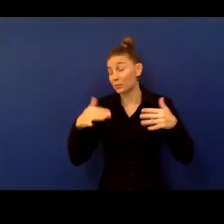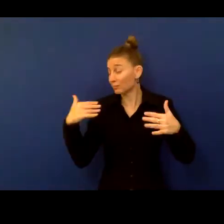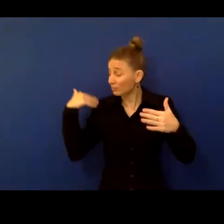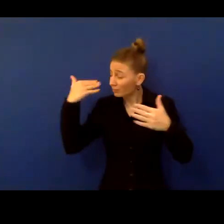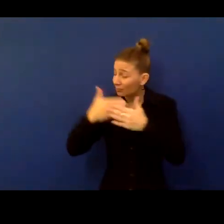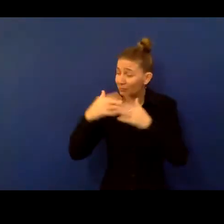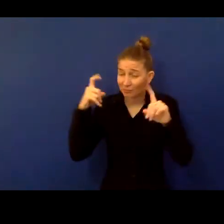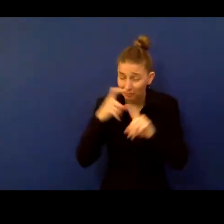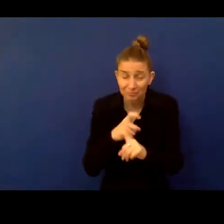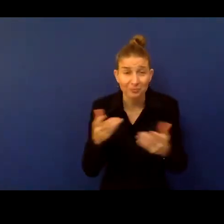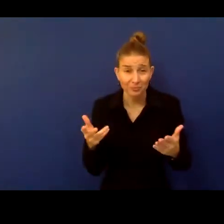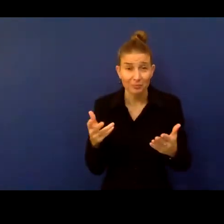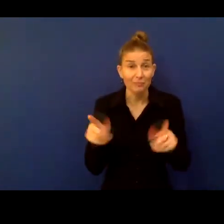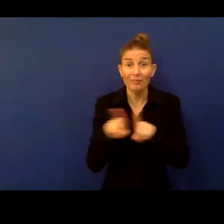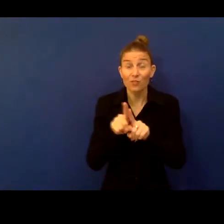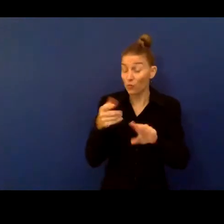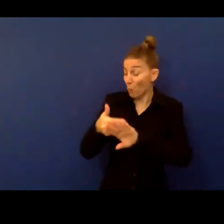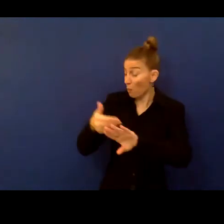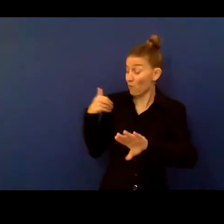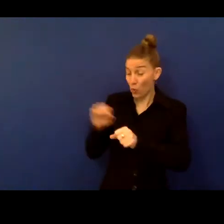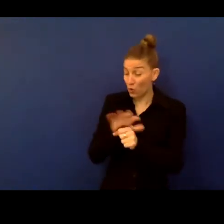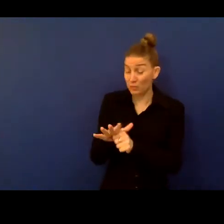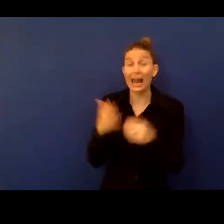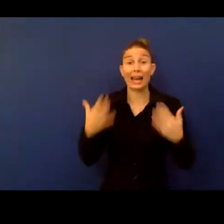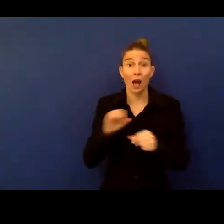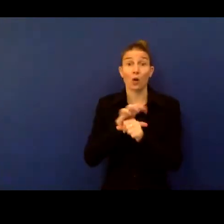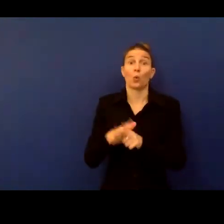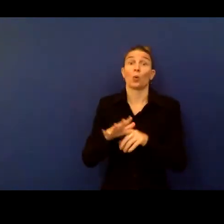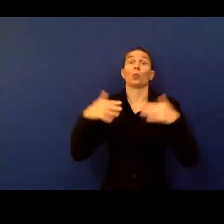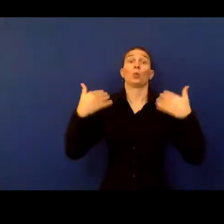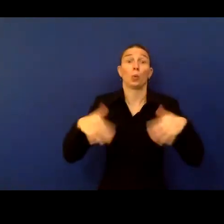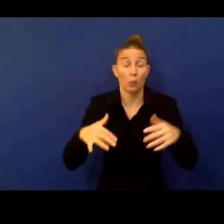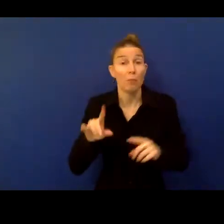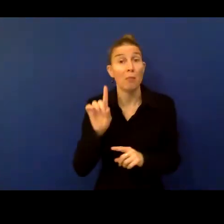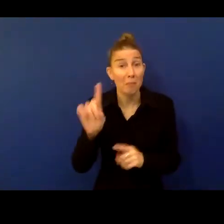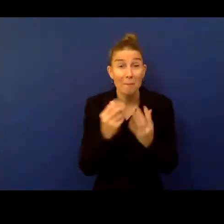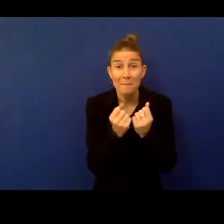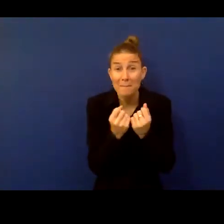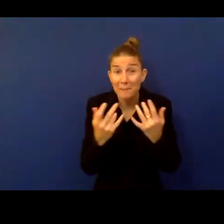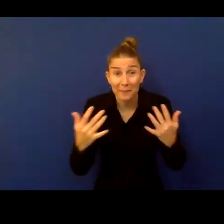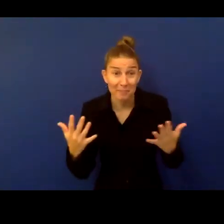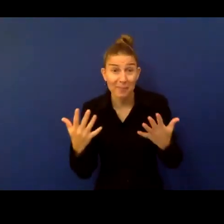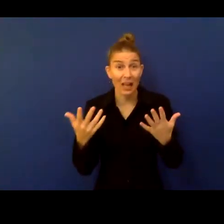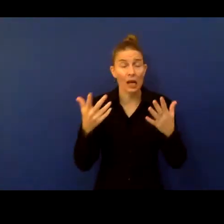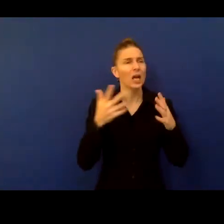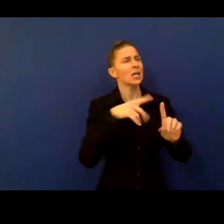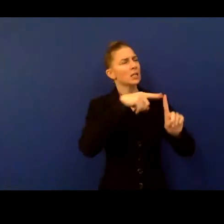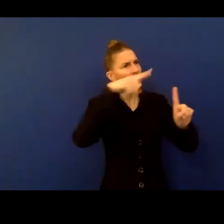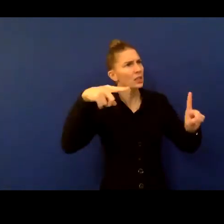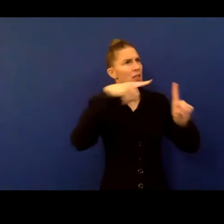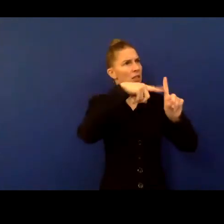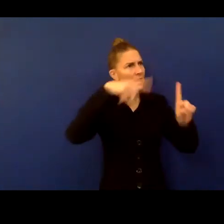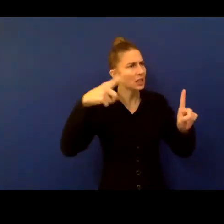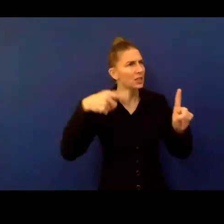-identified, under-represented, or even excluded altogether from official statistics and